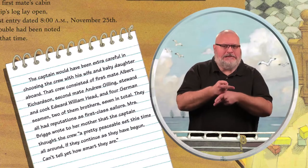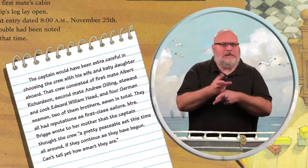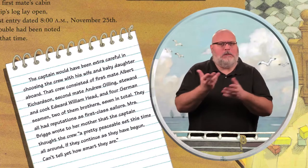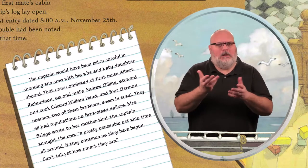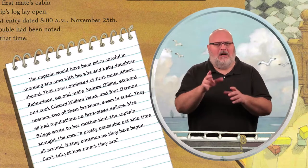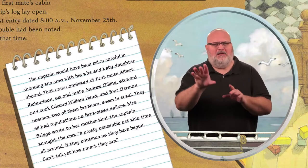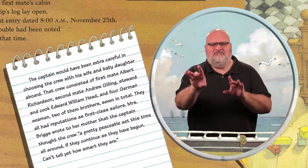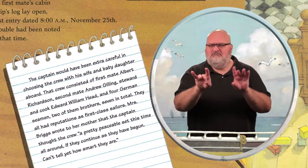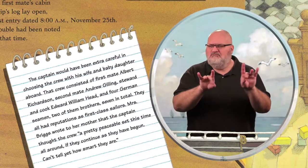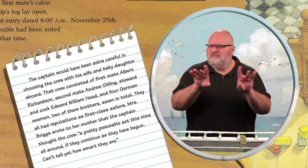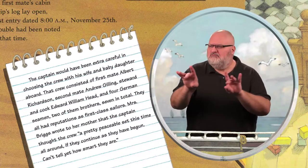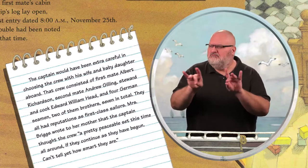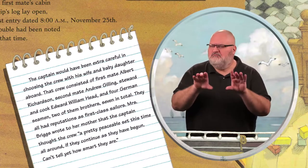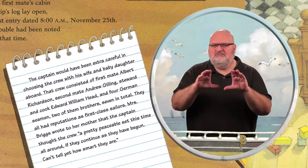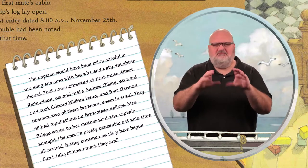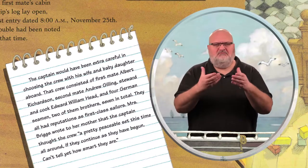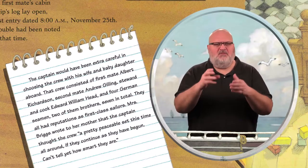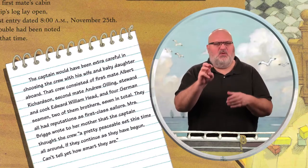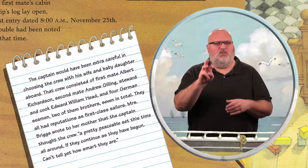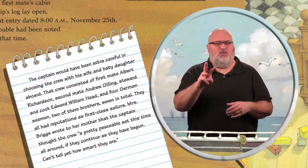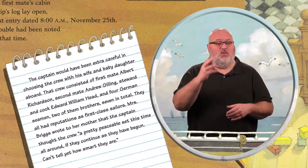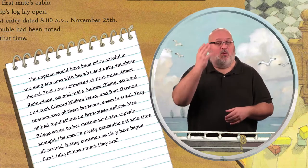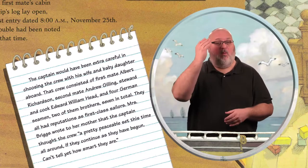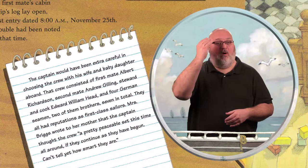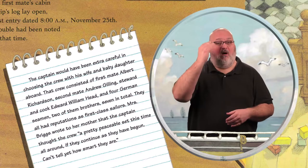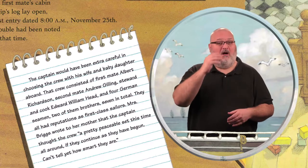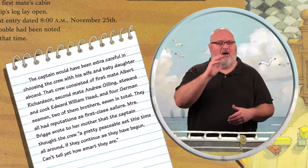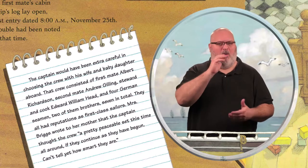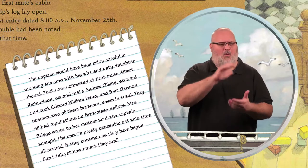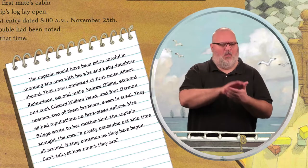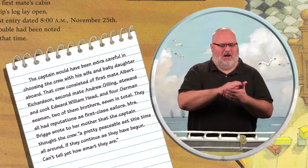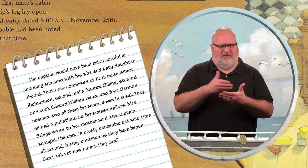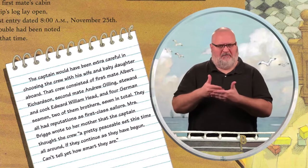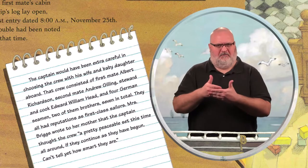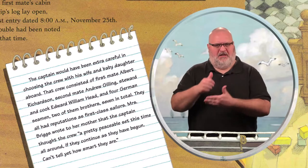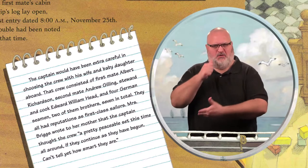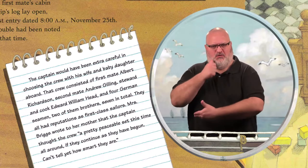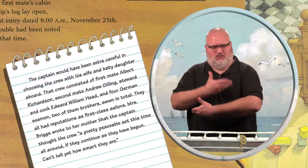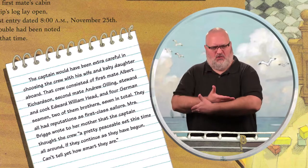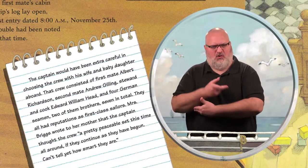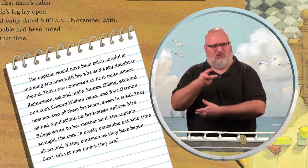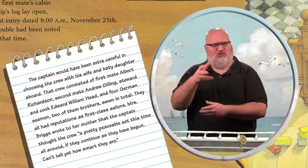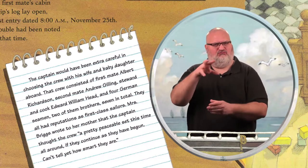The captain would have been extra careful in choosing the crew with his wife and baby daughter aboard.